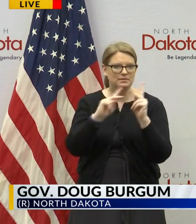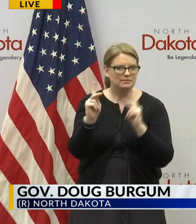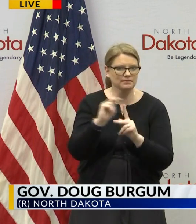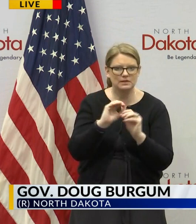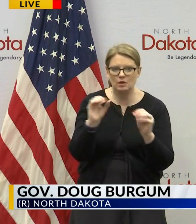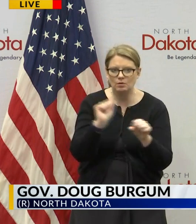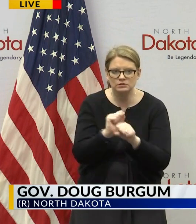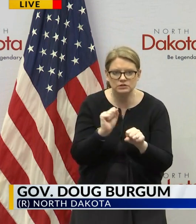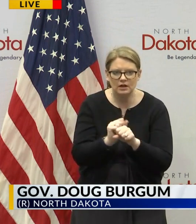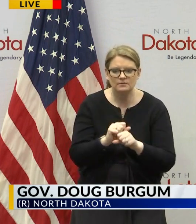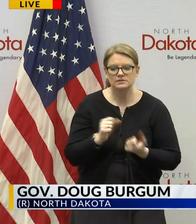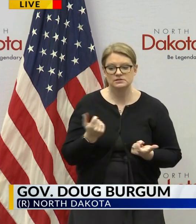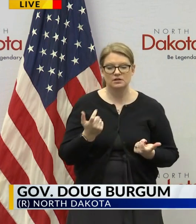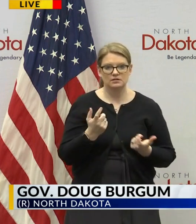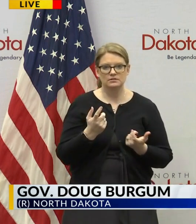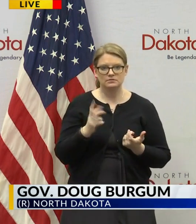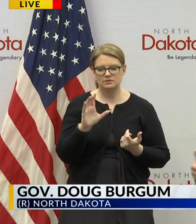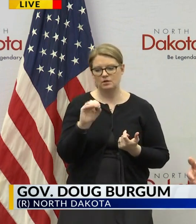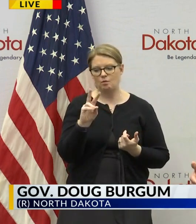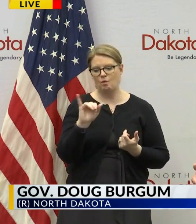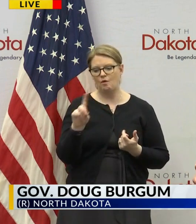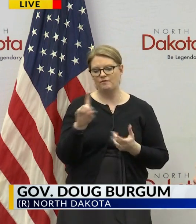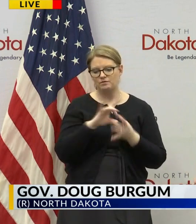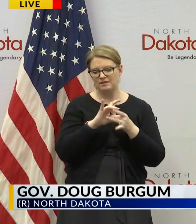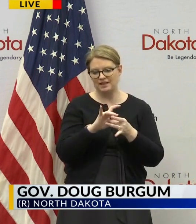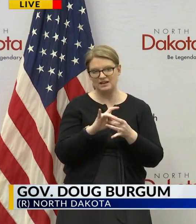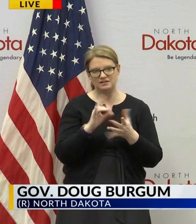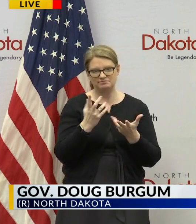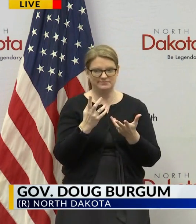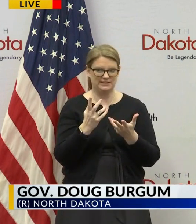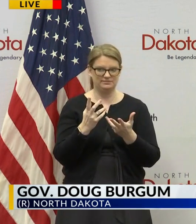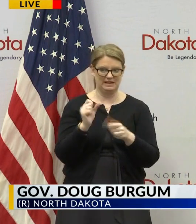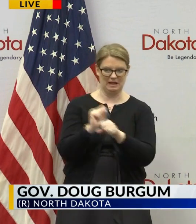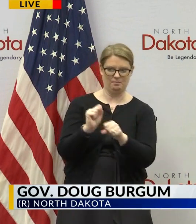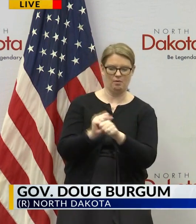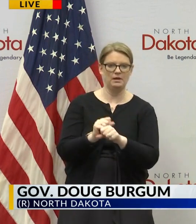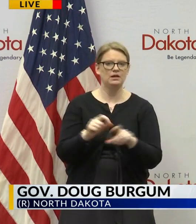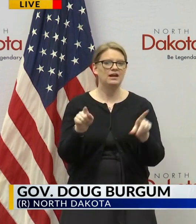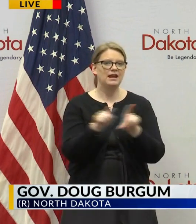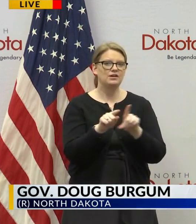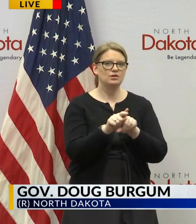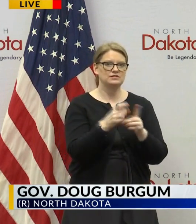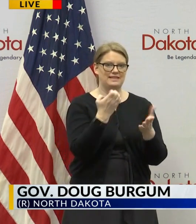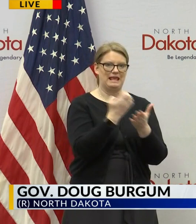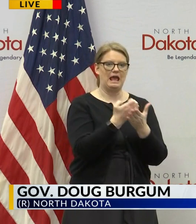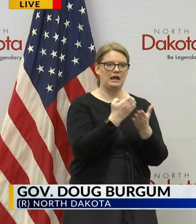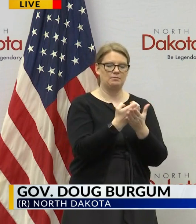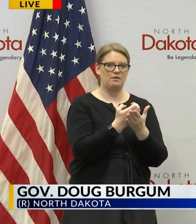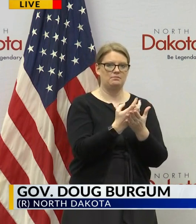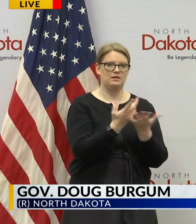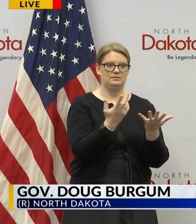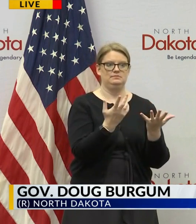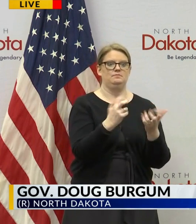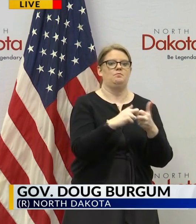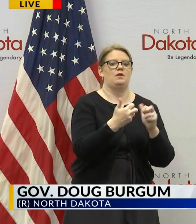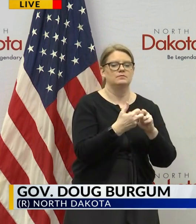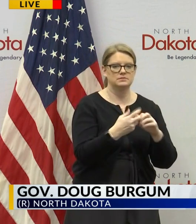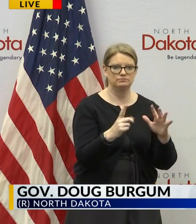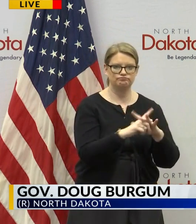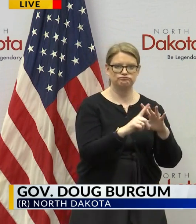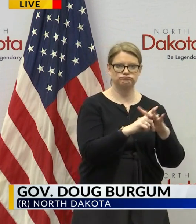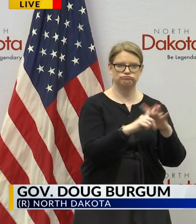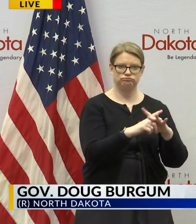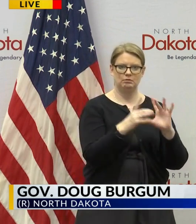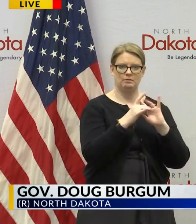related issues to unemployment but also the economic fallout related to kovid 19 so again